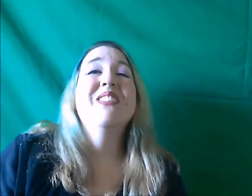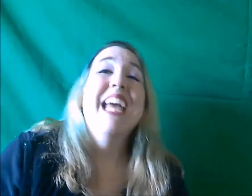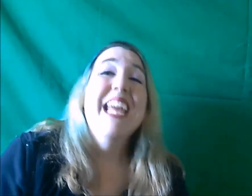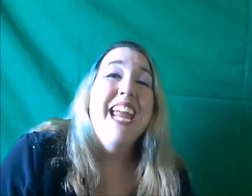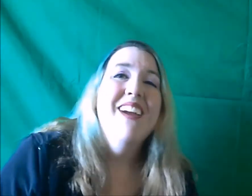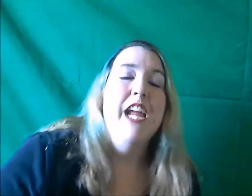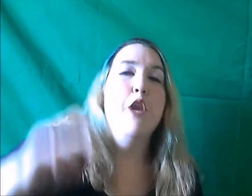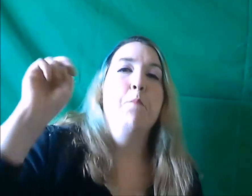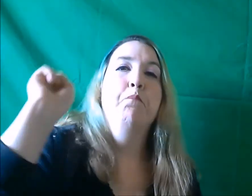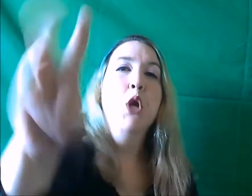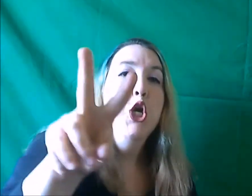care and peace.